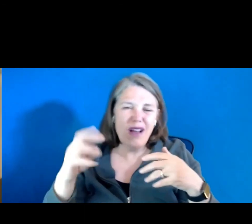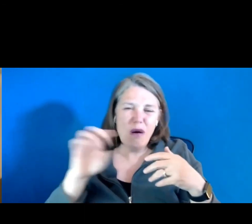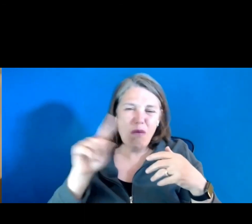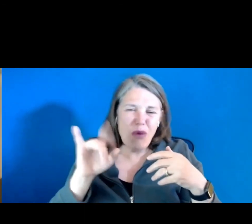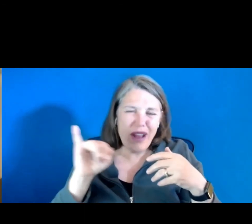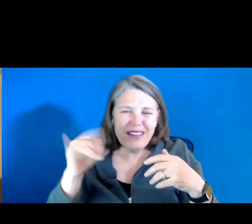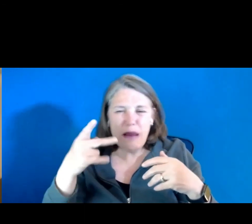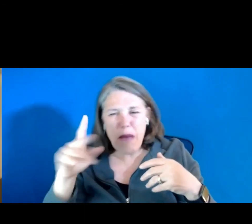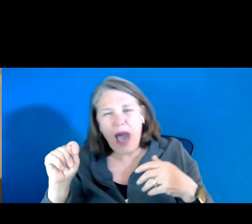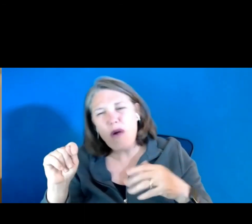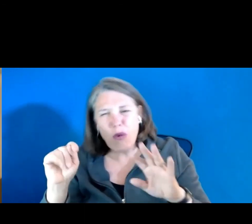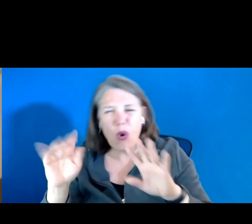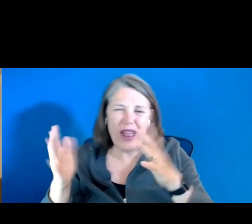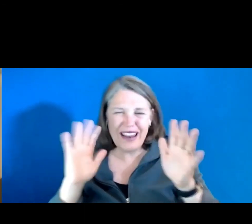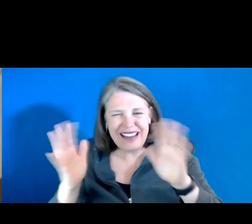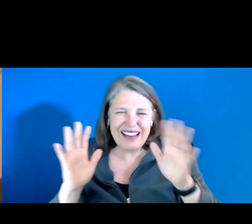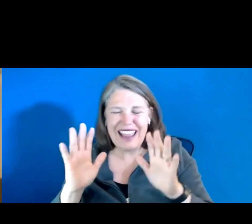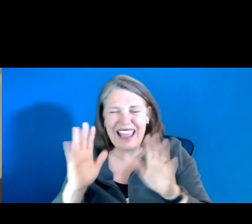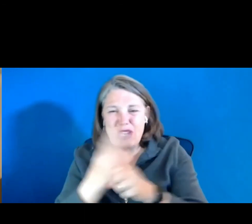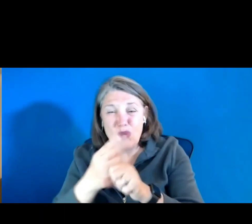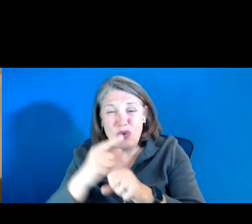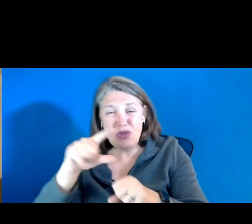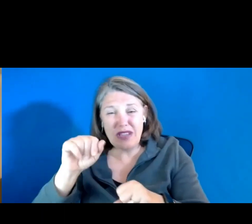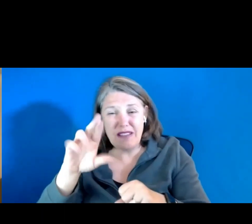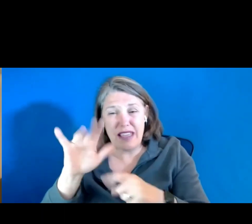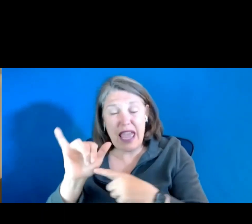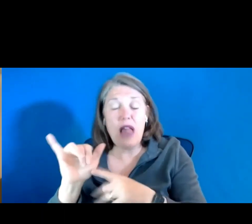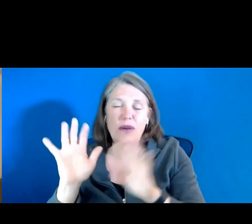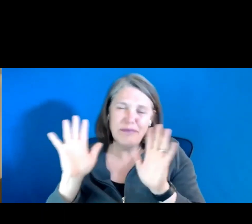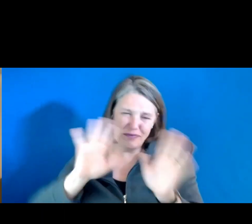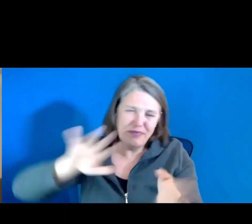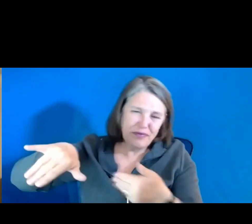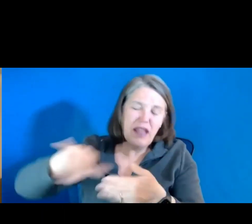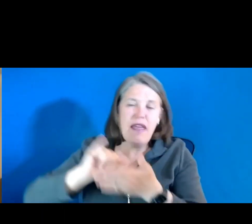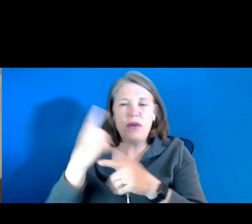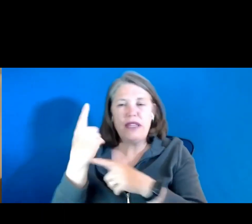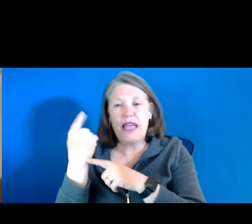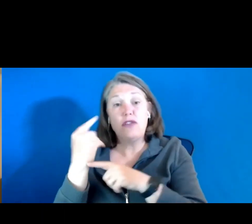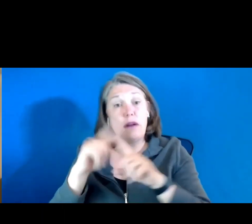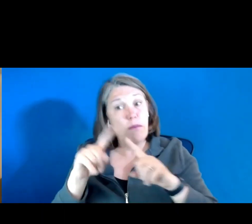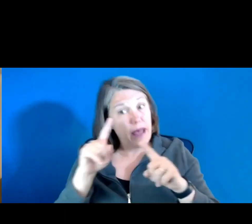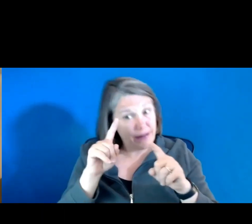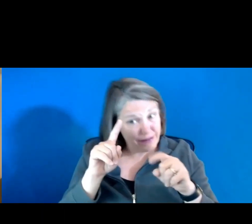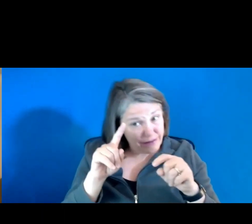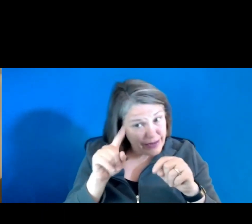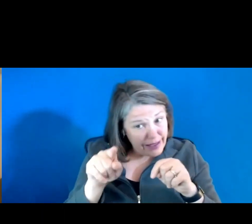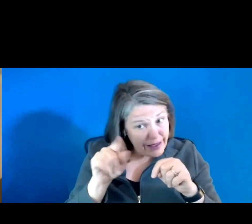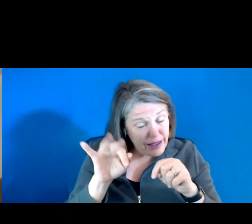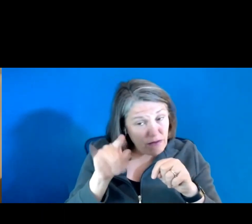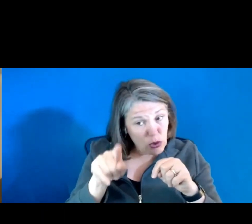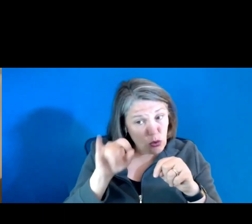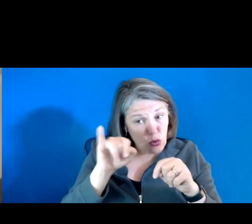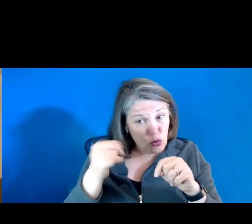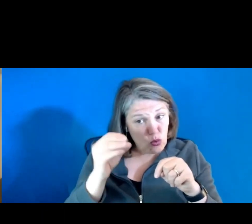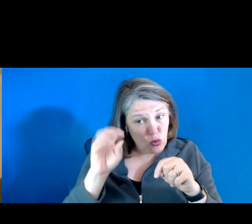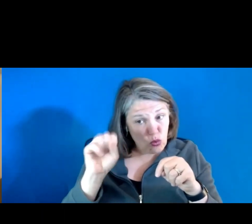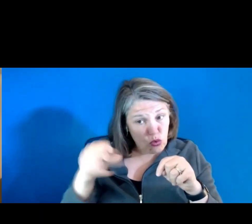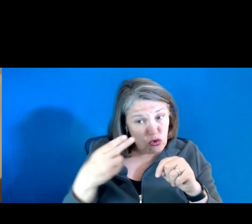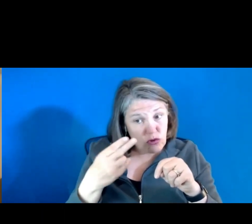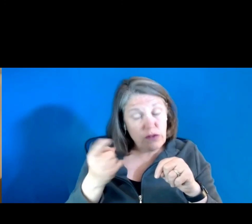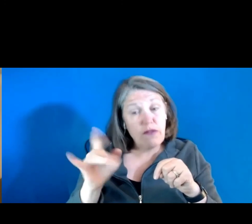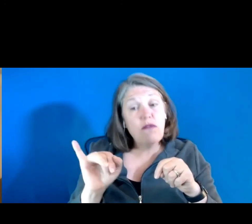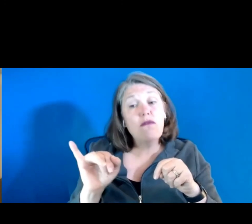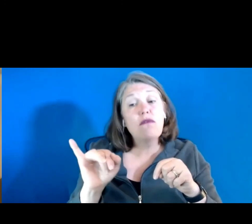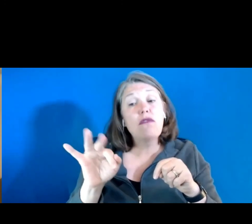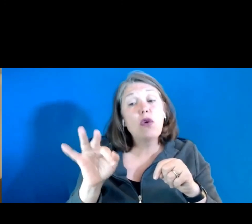and be part of that gallery. I would say, Joseph, if you have an interest in taking the paper you were